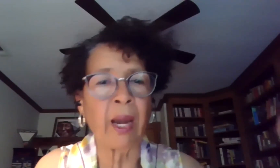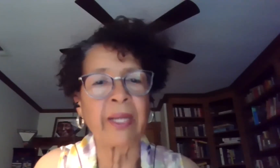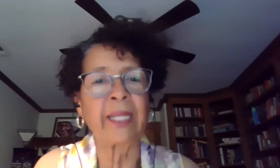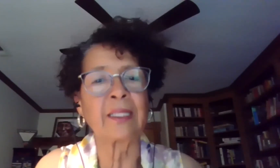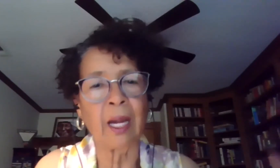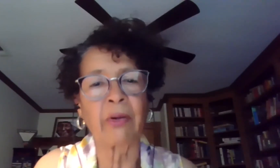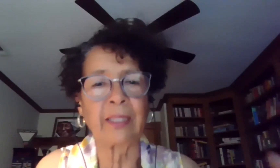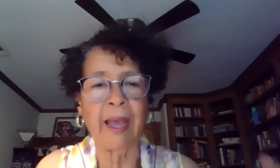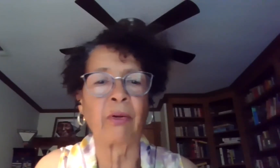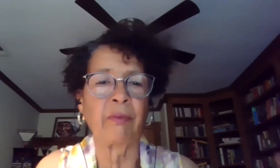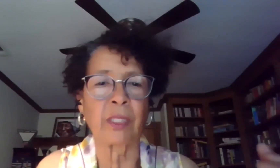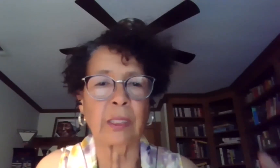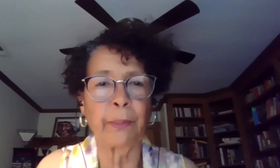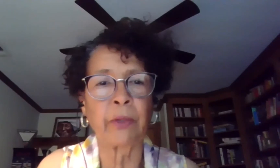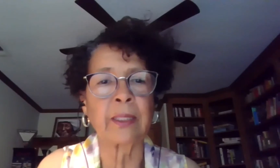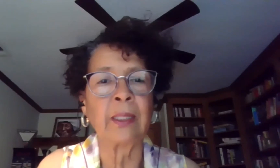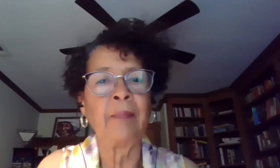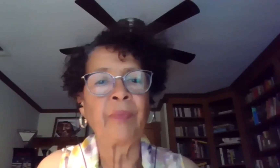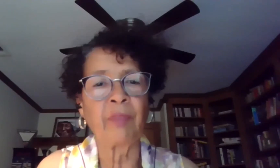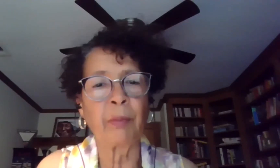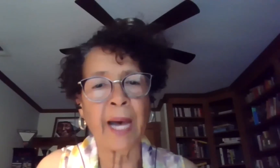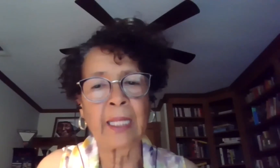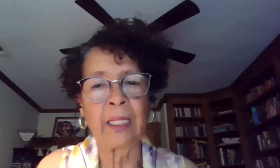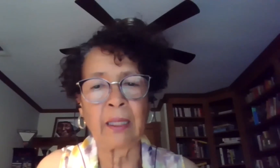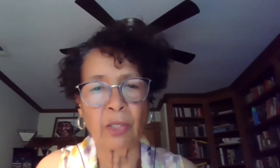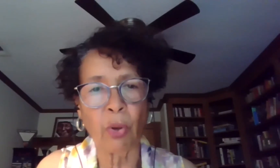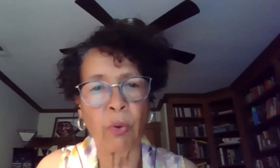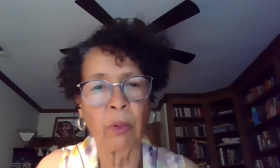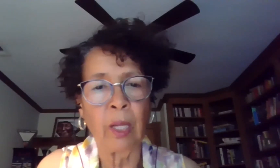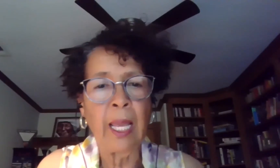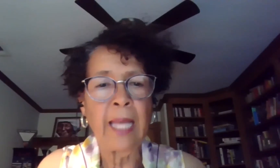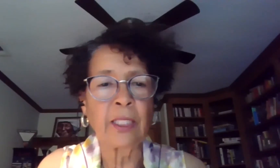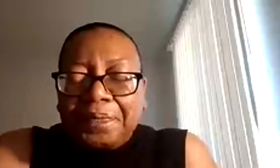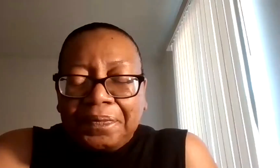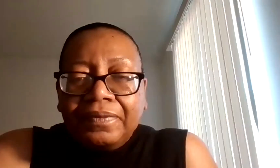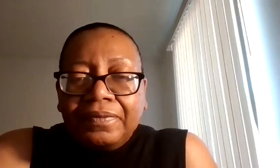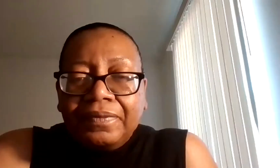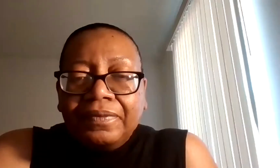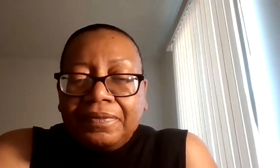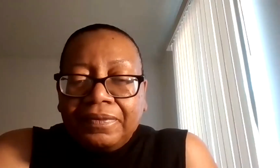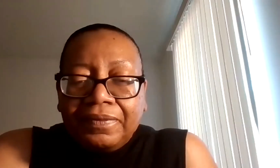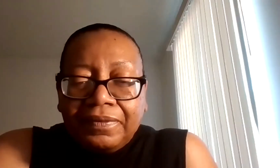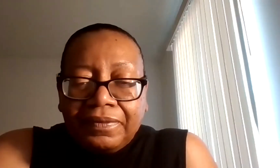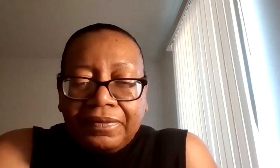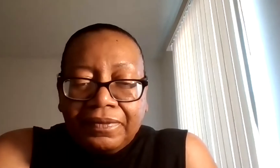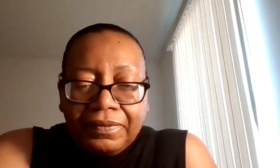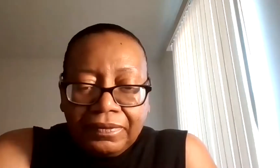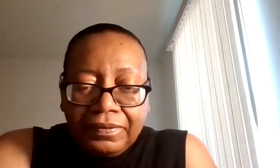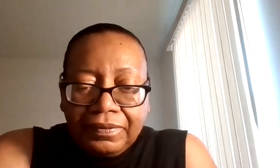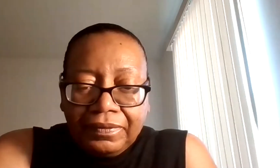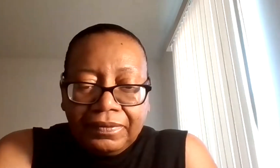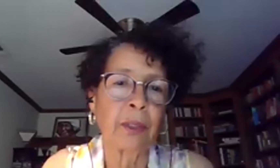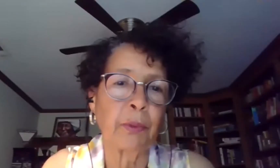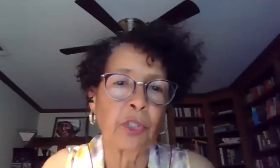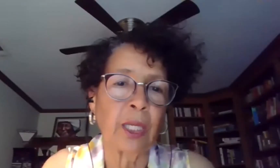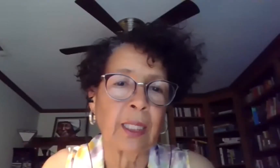wearing and tearing down of the spirit of the body and the soul. And so thank you for putting that in perspective for